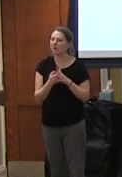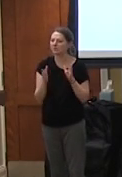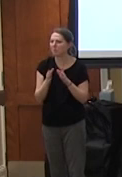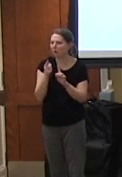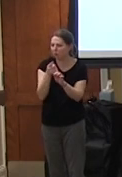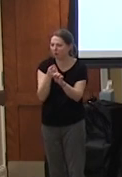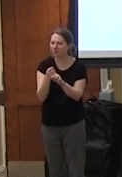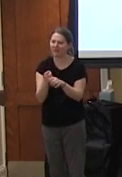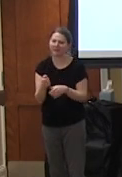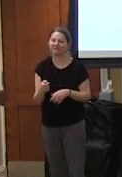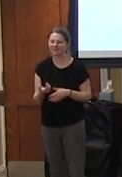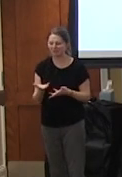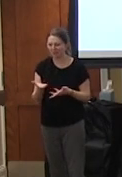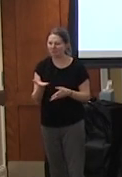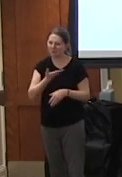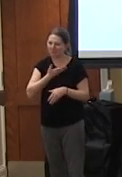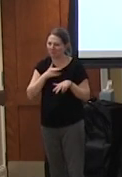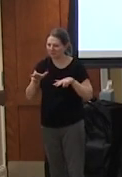baby steps